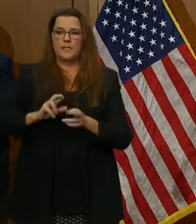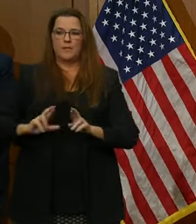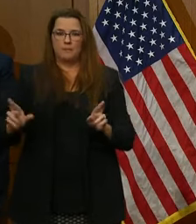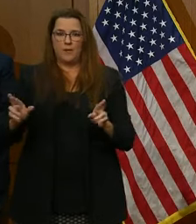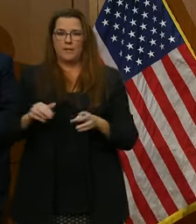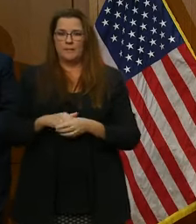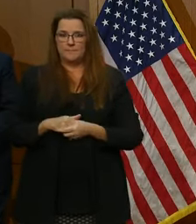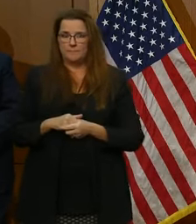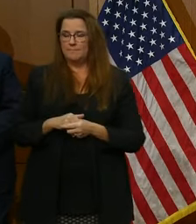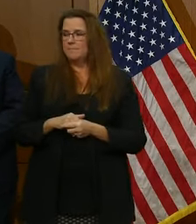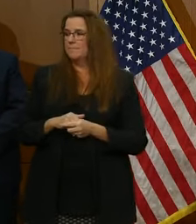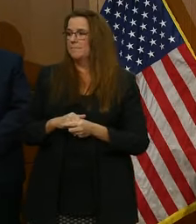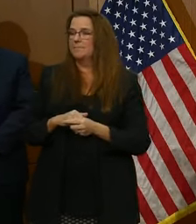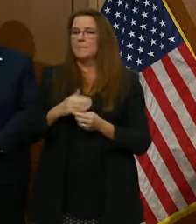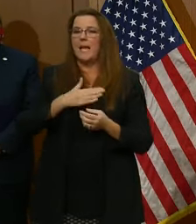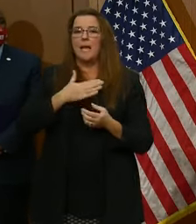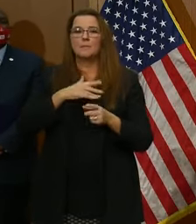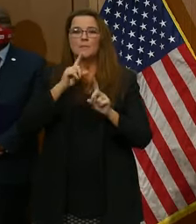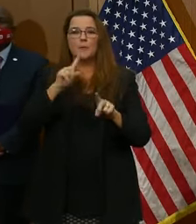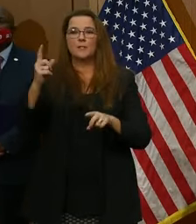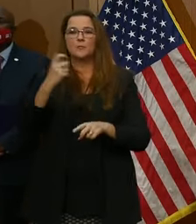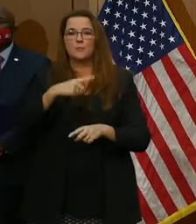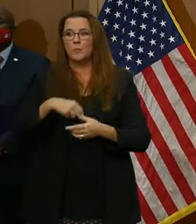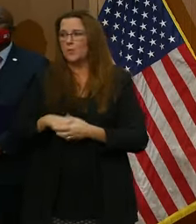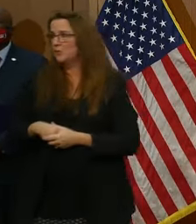Secretary. I be glad to take some questions.